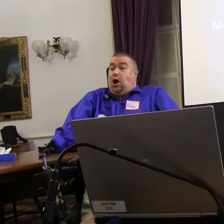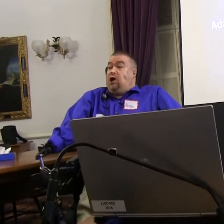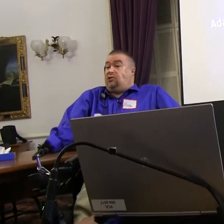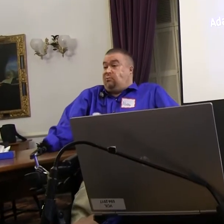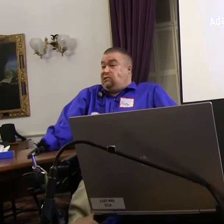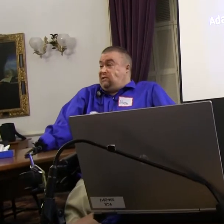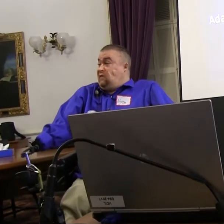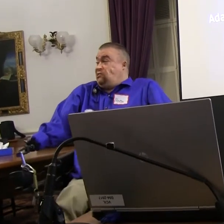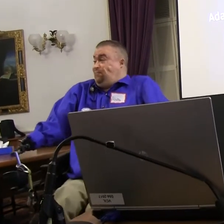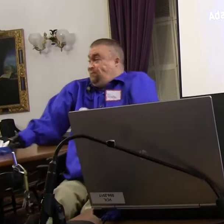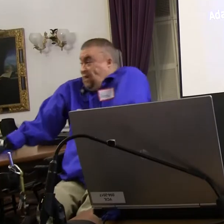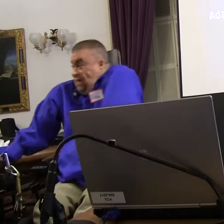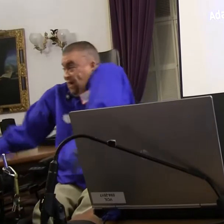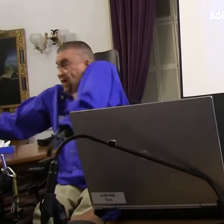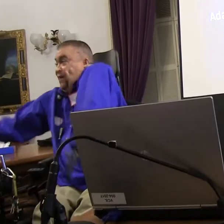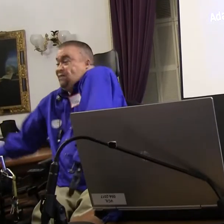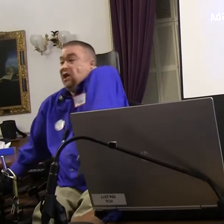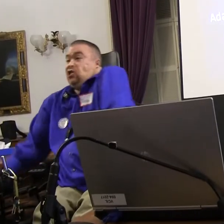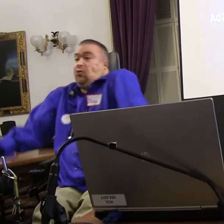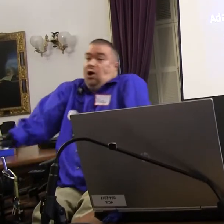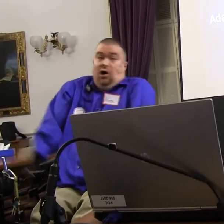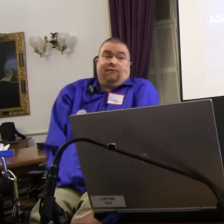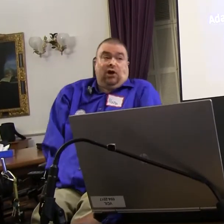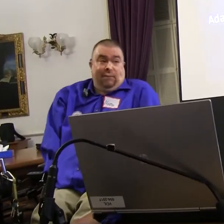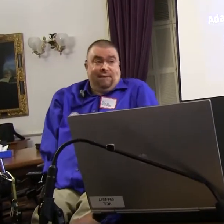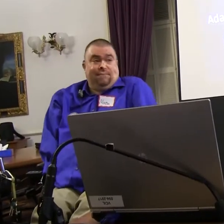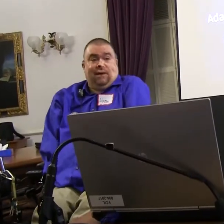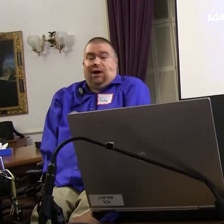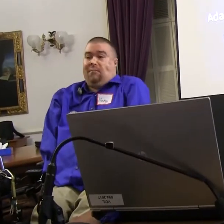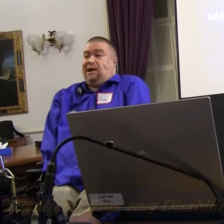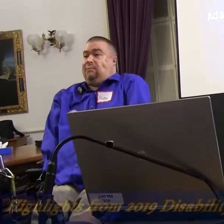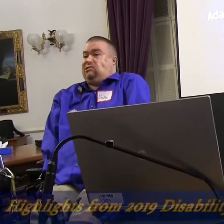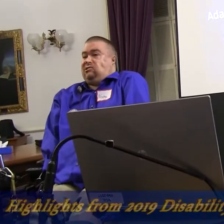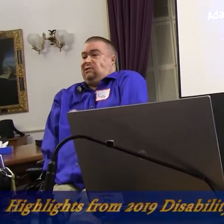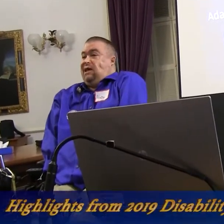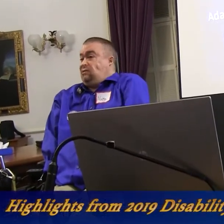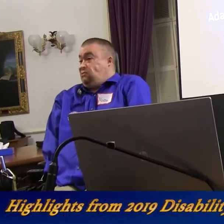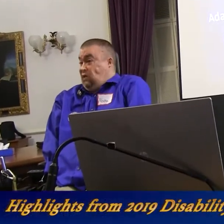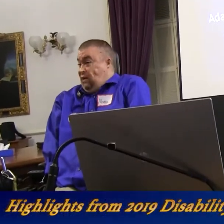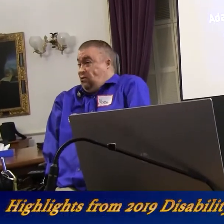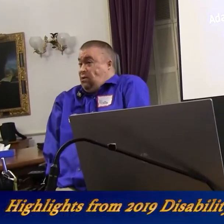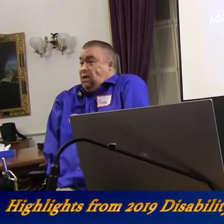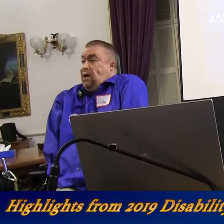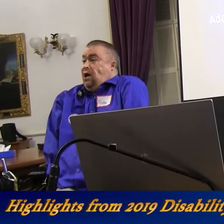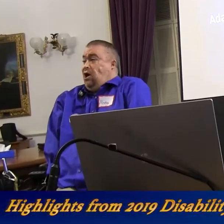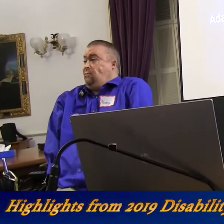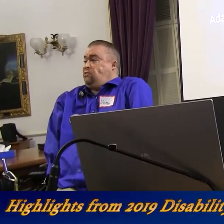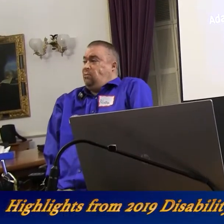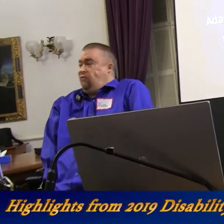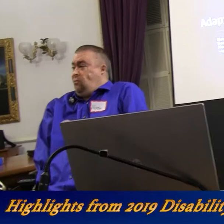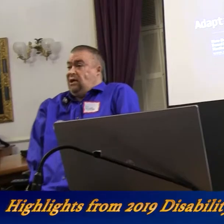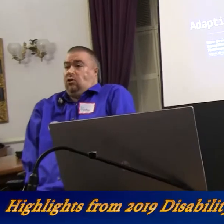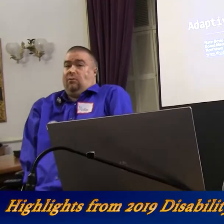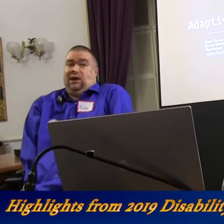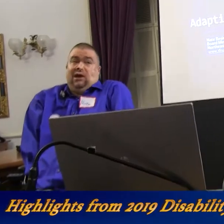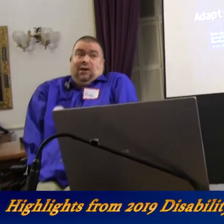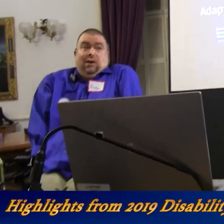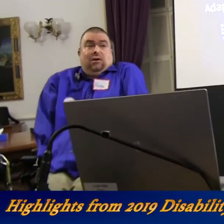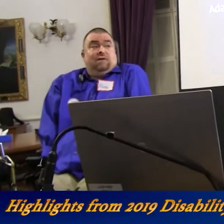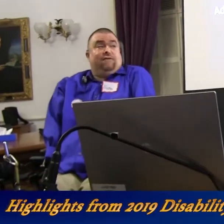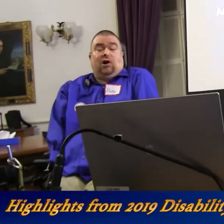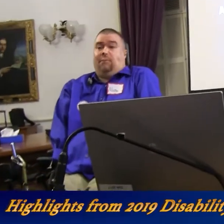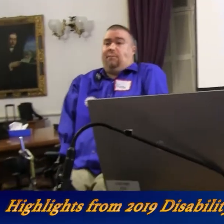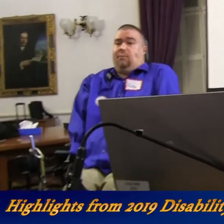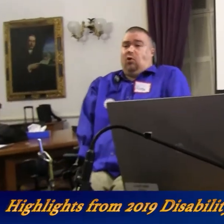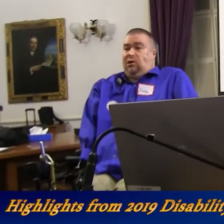So, on to the presentation. Thank you all for coming. My name is Nathan Bozayo. Some of you might know me